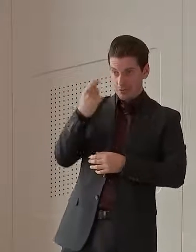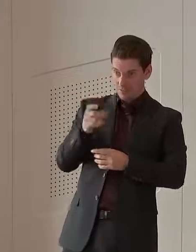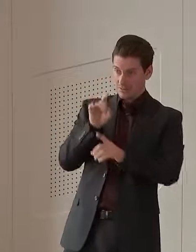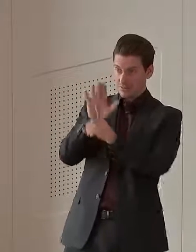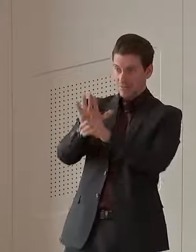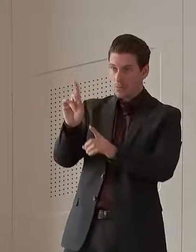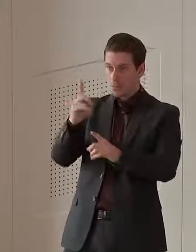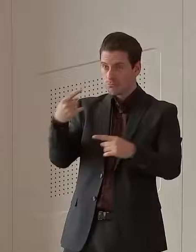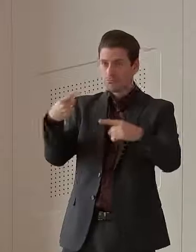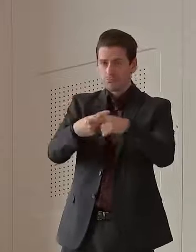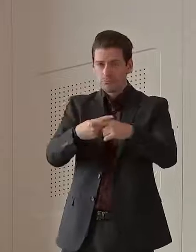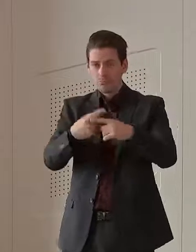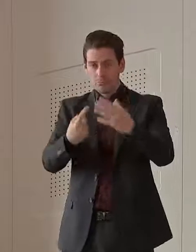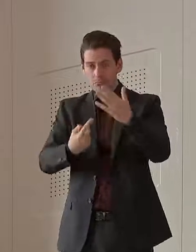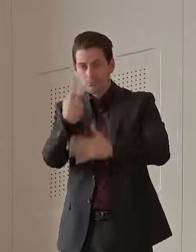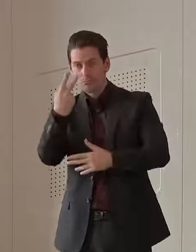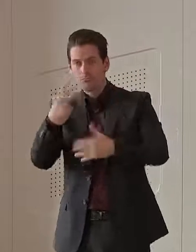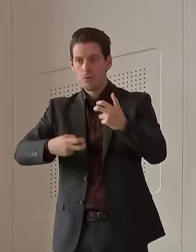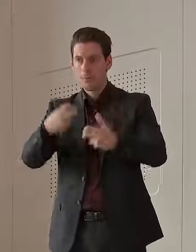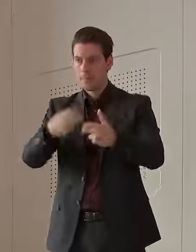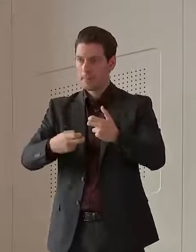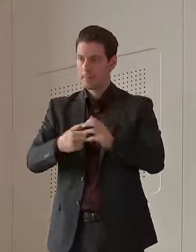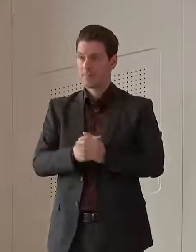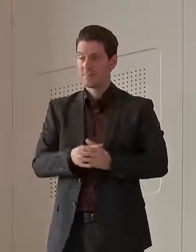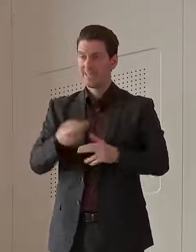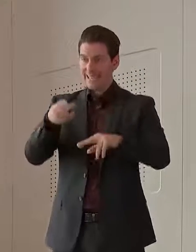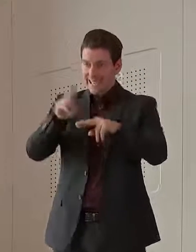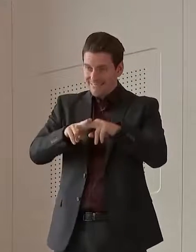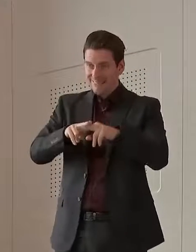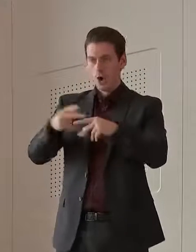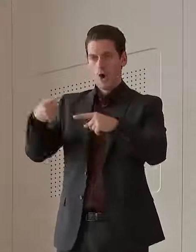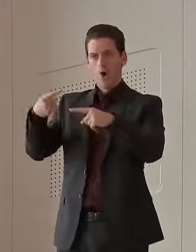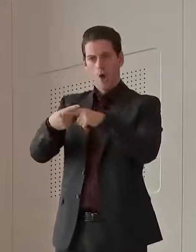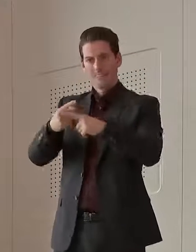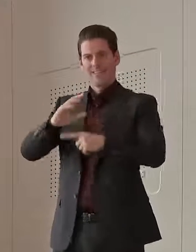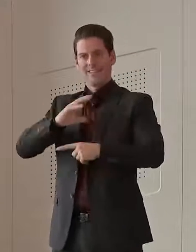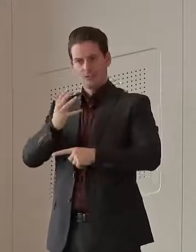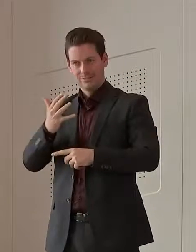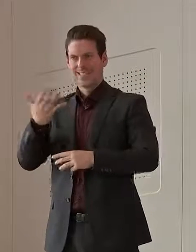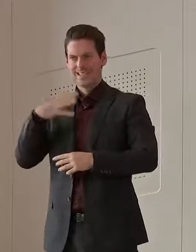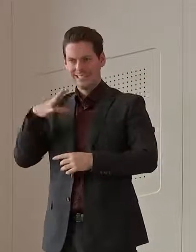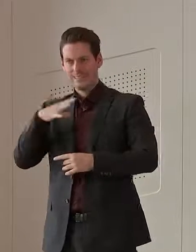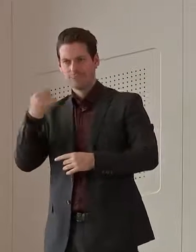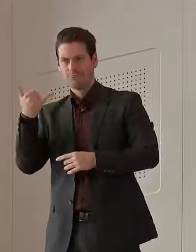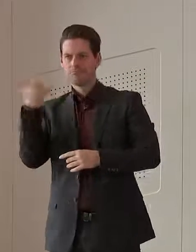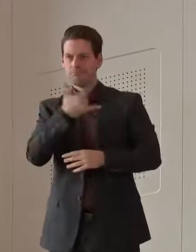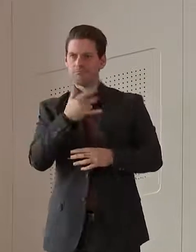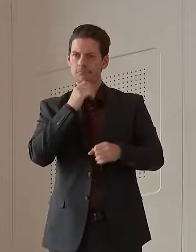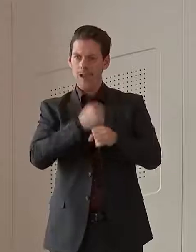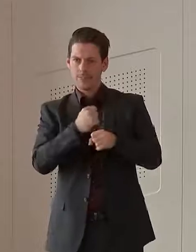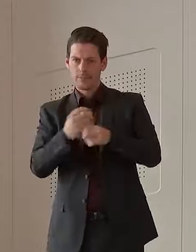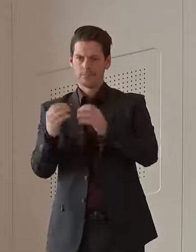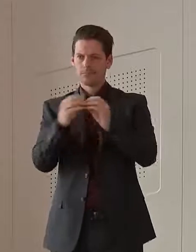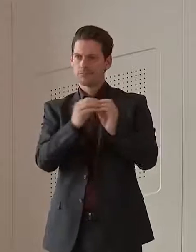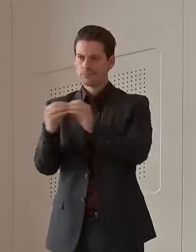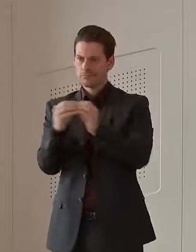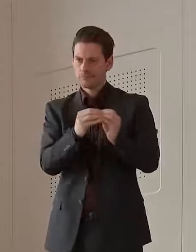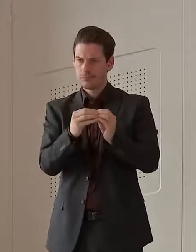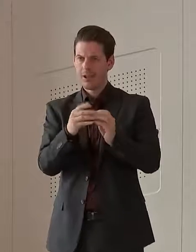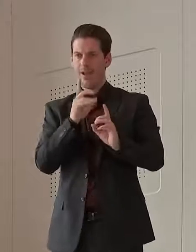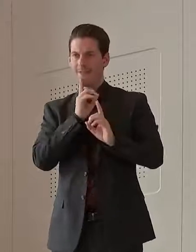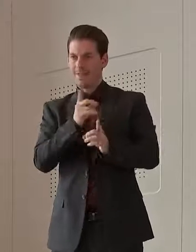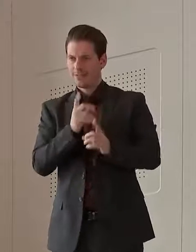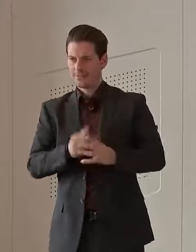So, you know, if there is a perceived conflict of interest, they need to get that integrity advice. But I haven't seen anything that either of them are doing